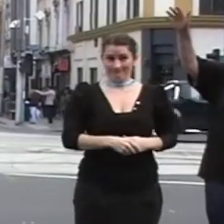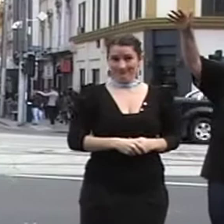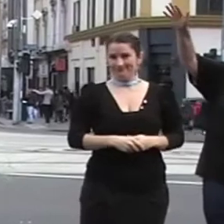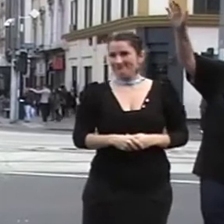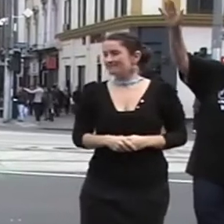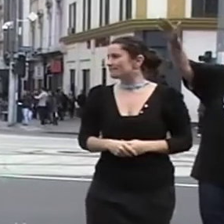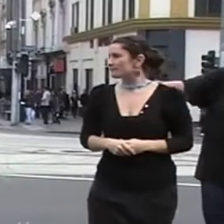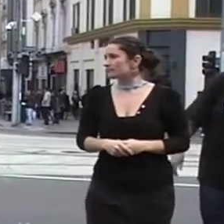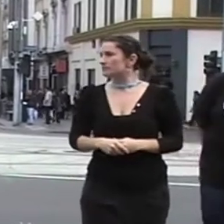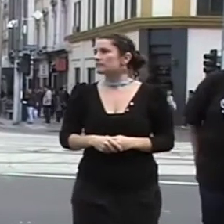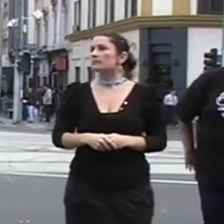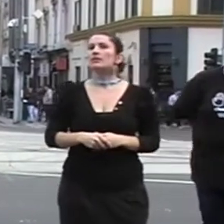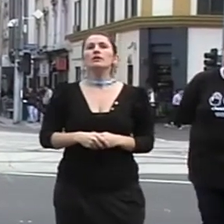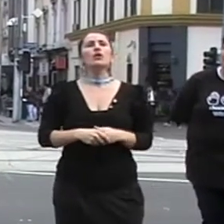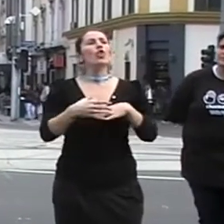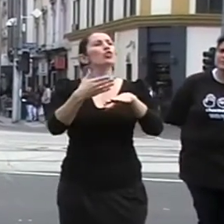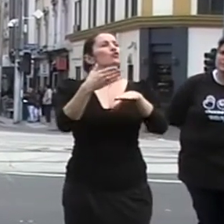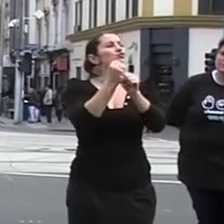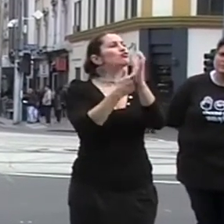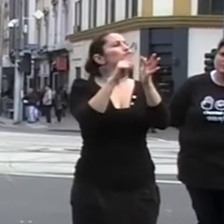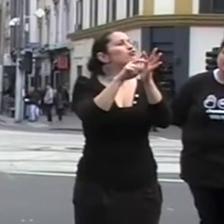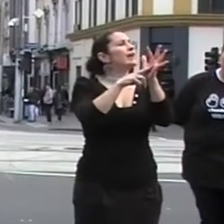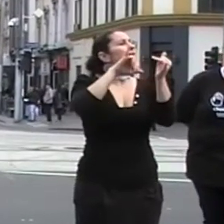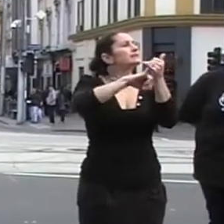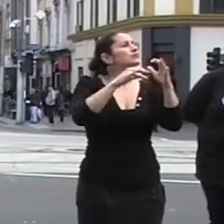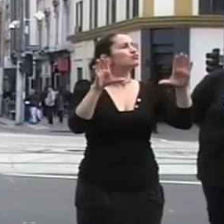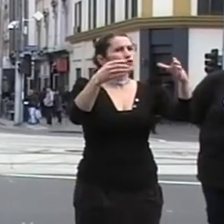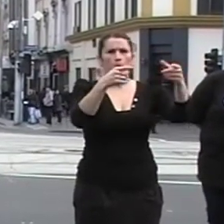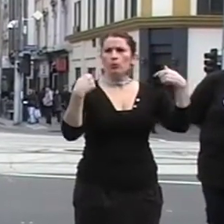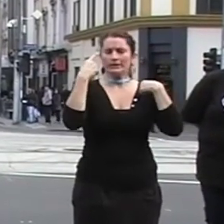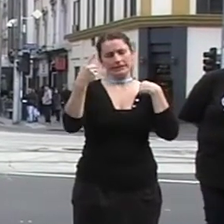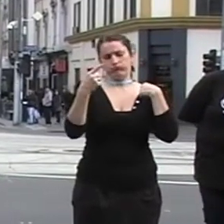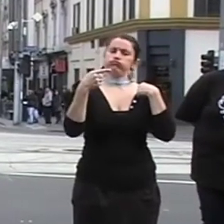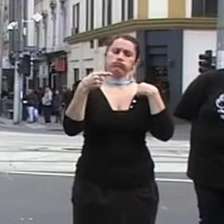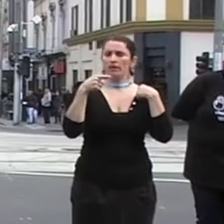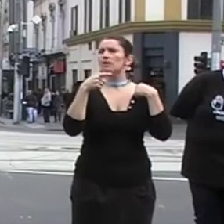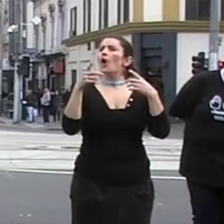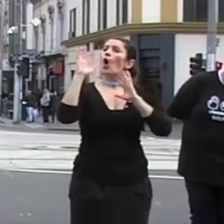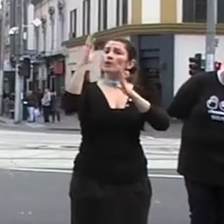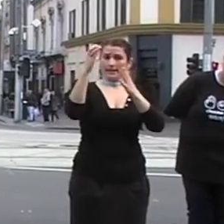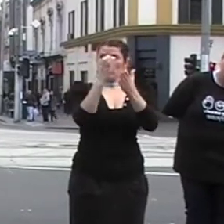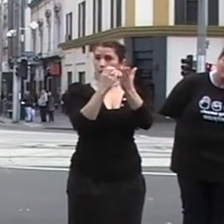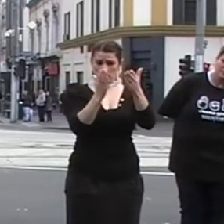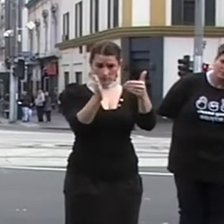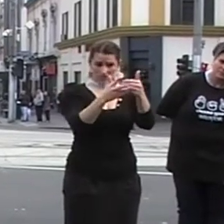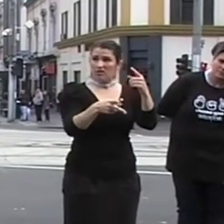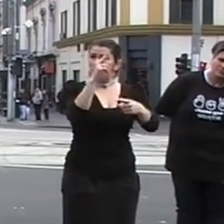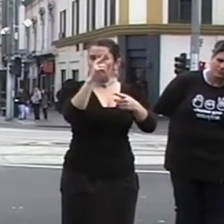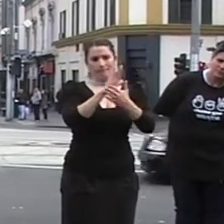The Greens see the loss of the Auslan court as symbolic of the Government's touch of this case, because the Auslan deployment is a course that